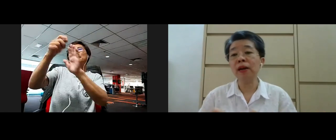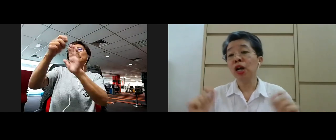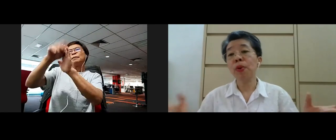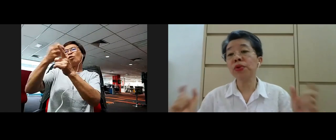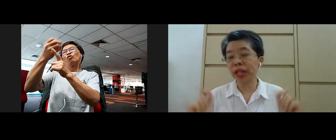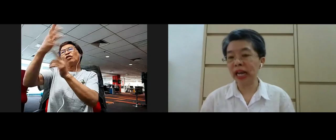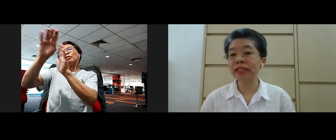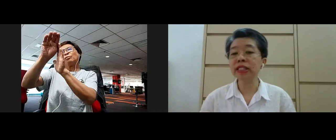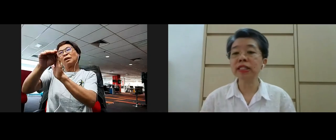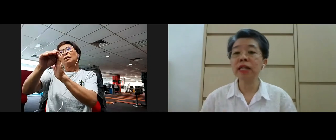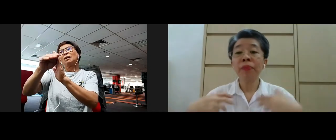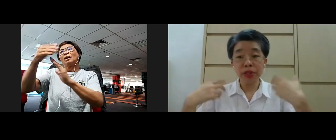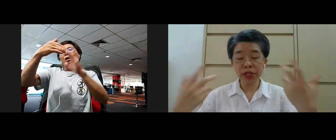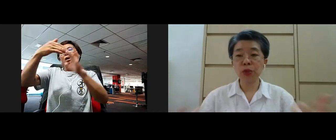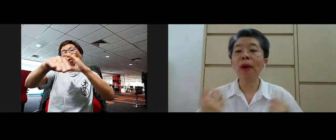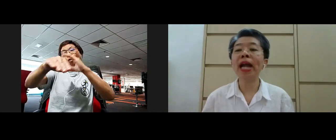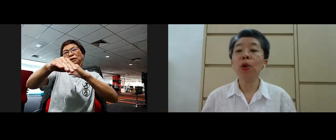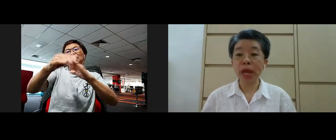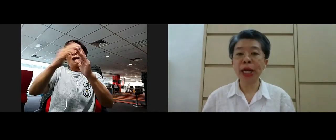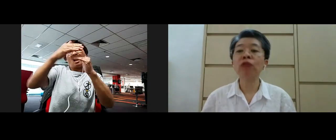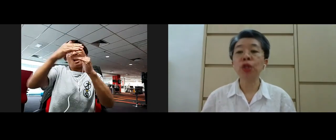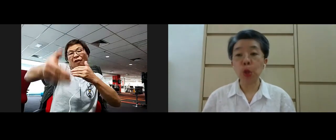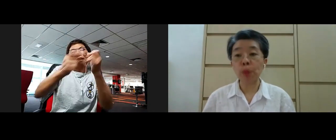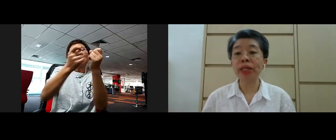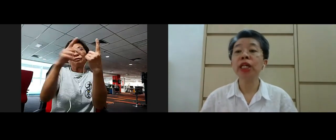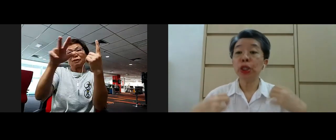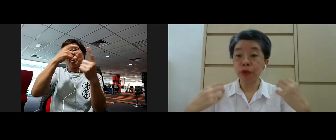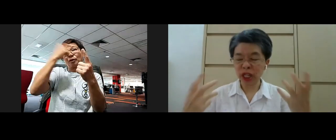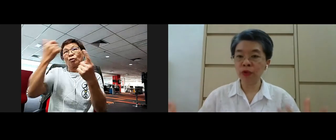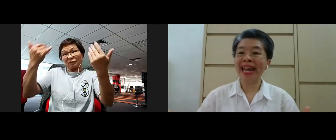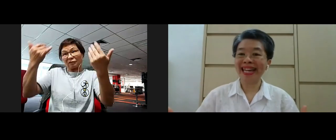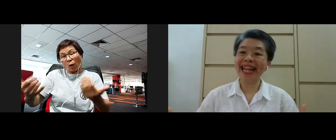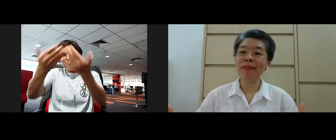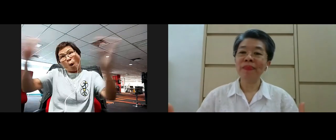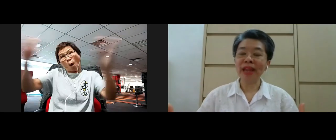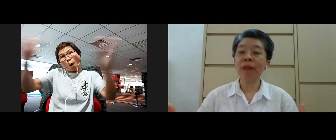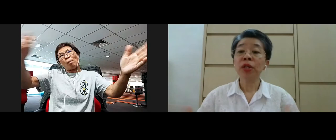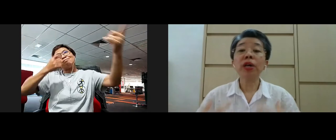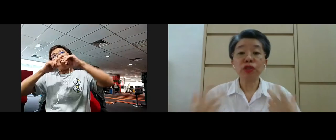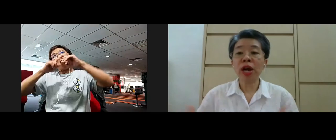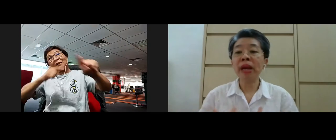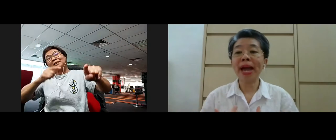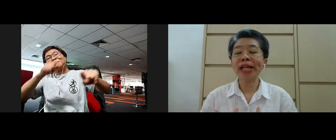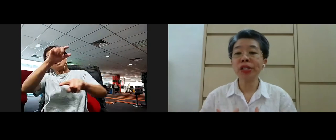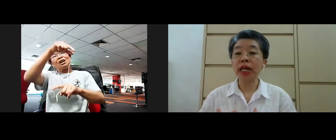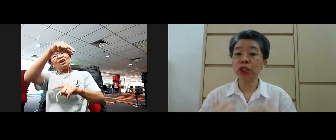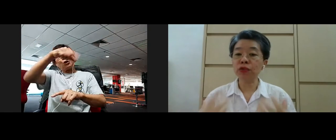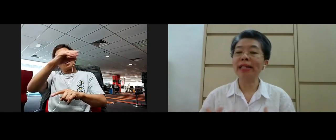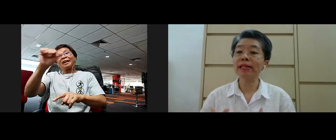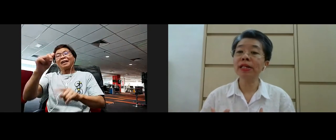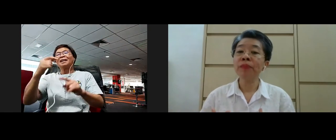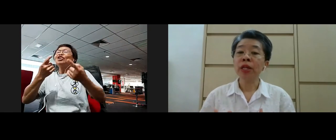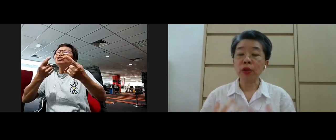minutes yeah post 11.30 this is where we are now going to open to the Q&A yeah so I'll try my best